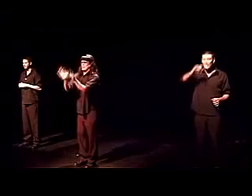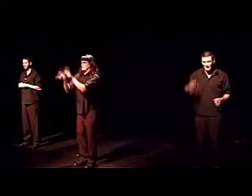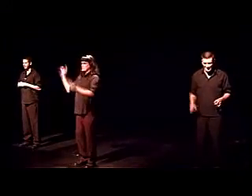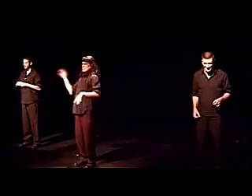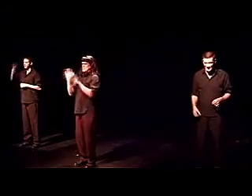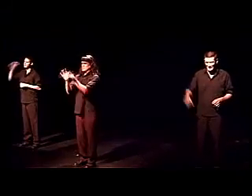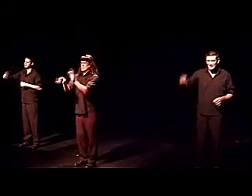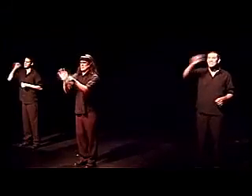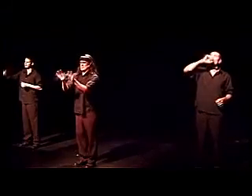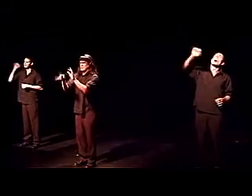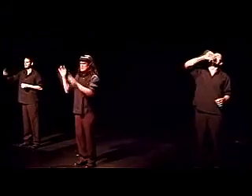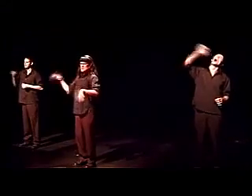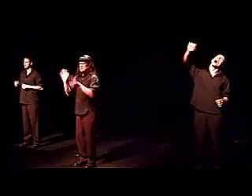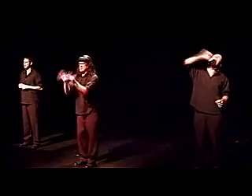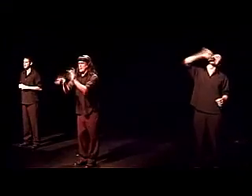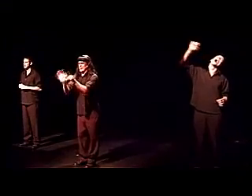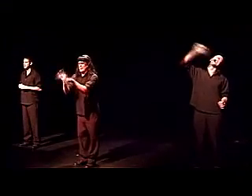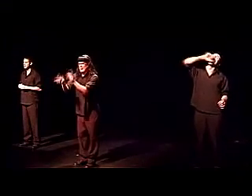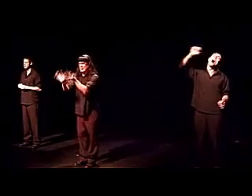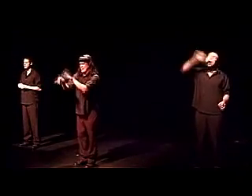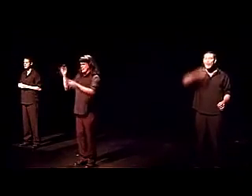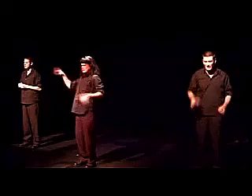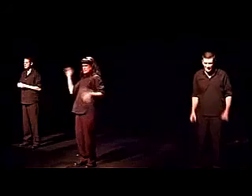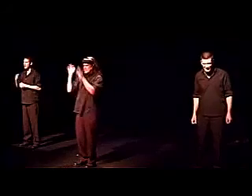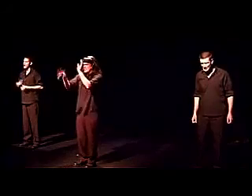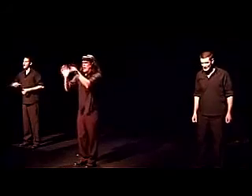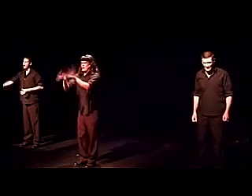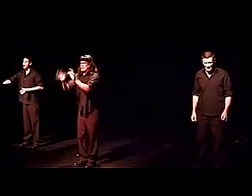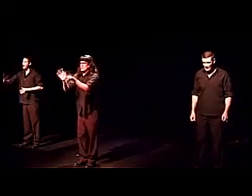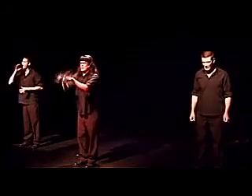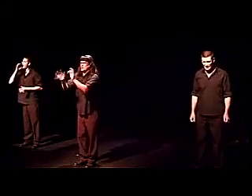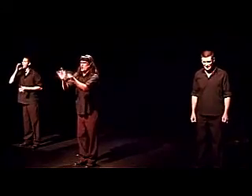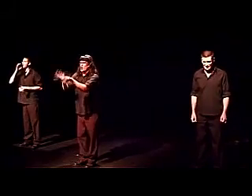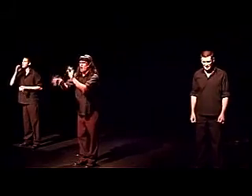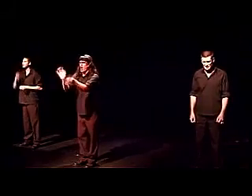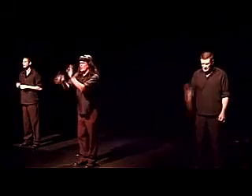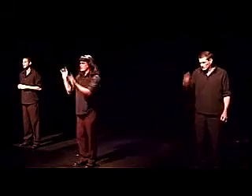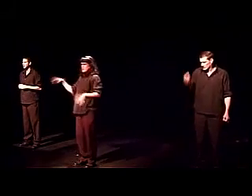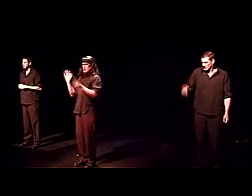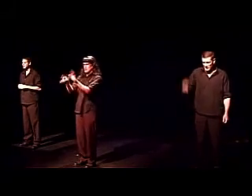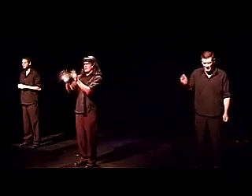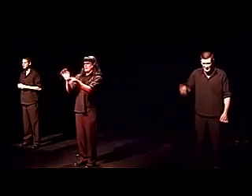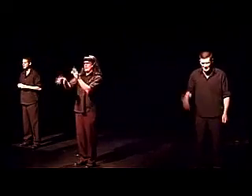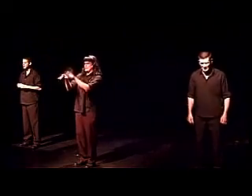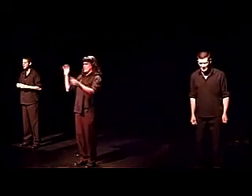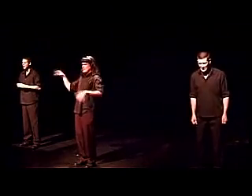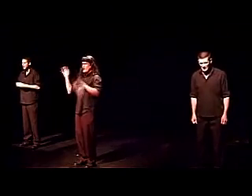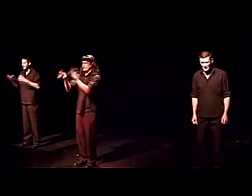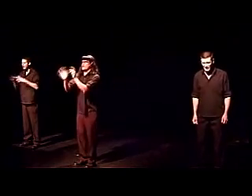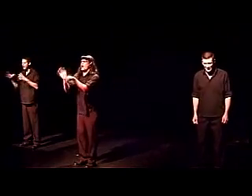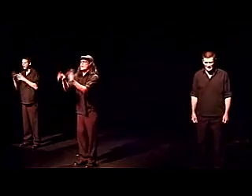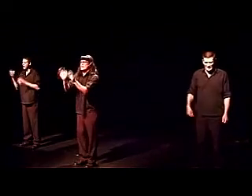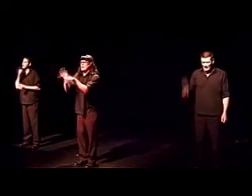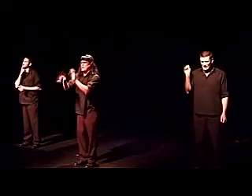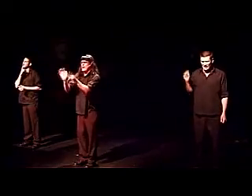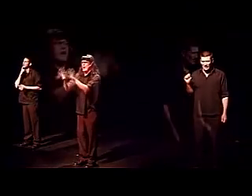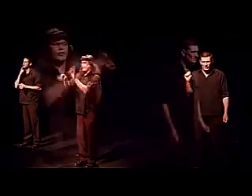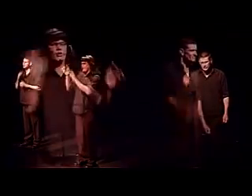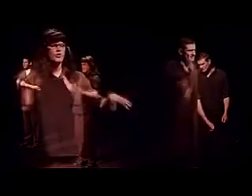down. Yes. Sucking harder. I want to suck your cock. Oh yes. Throbbing in my mouth.